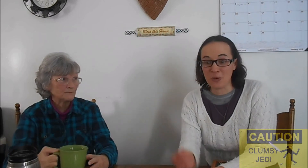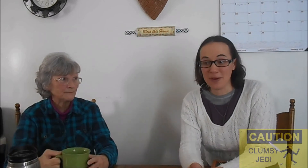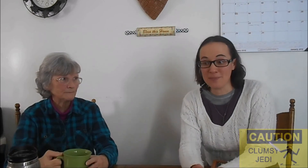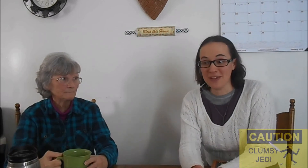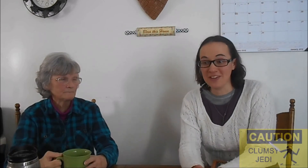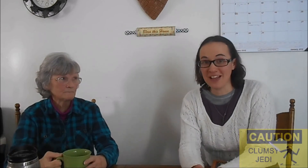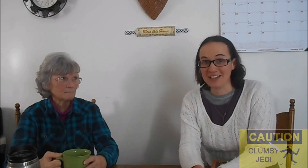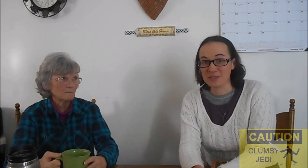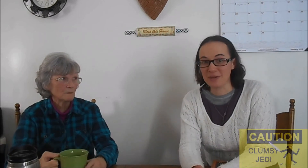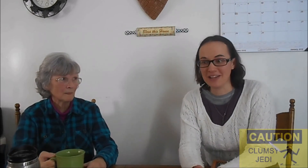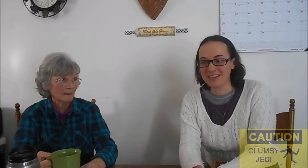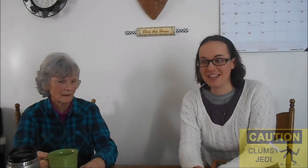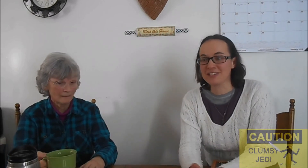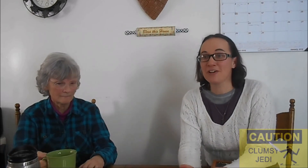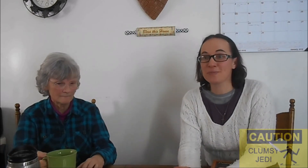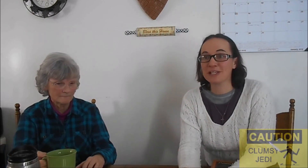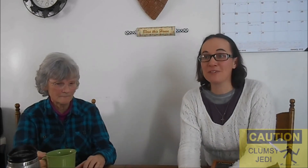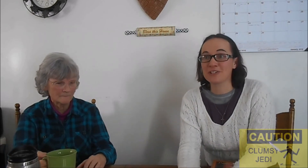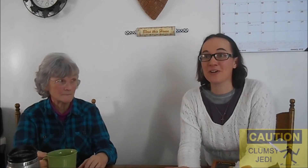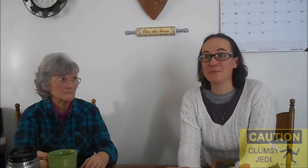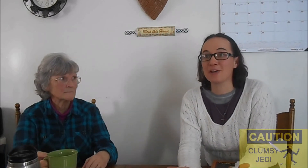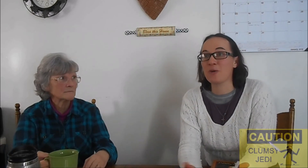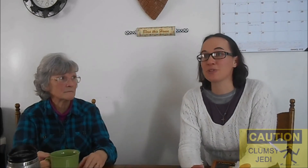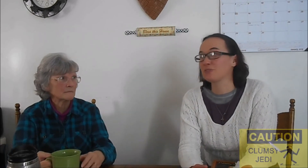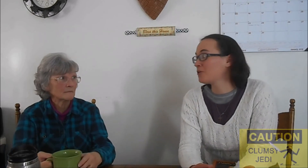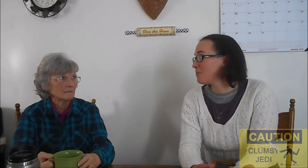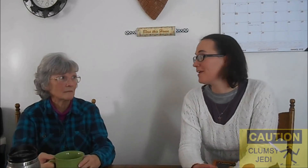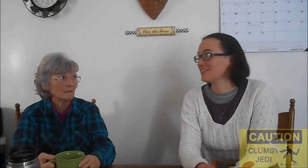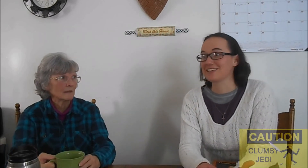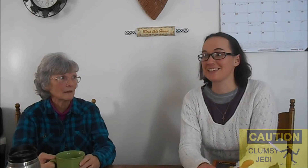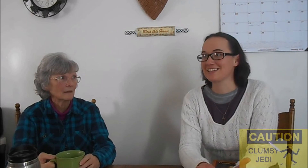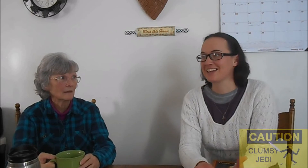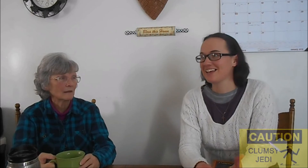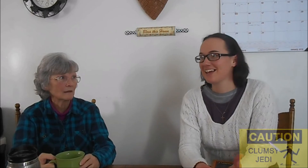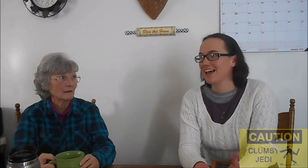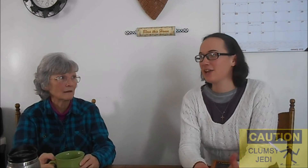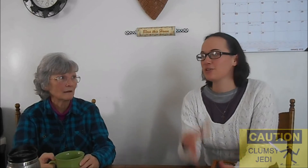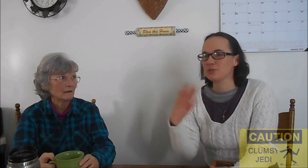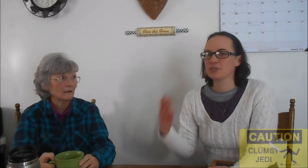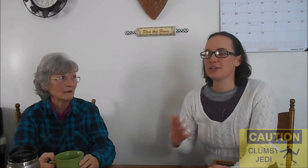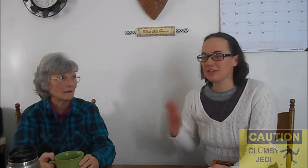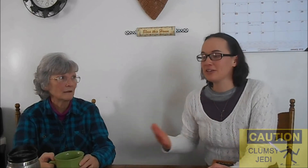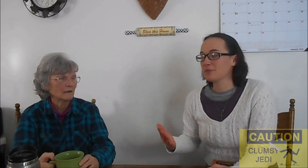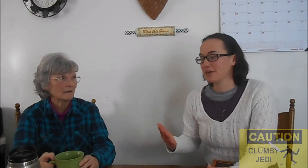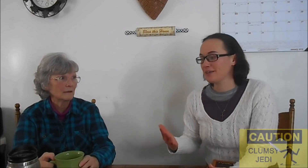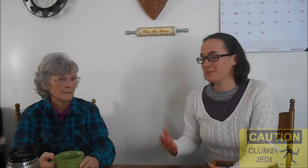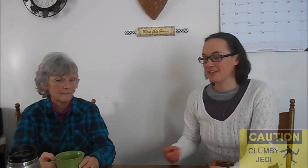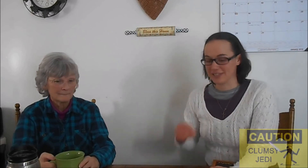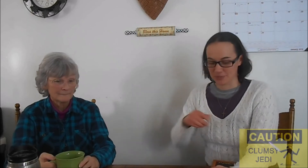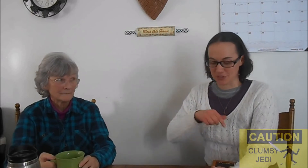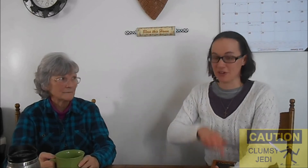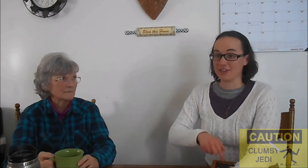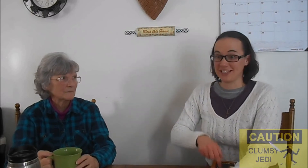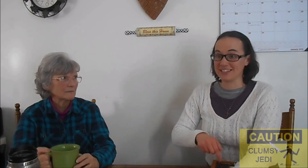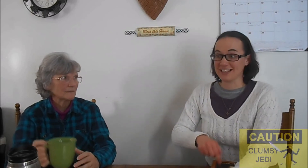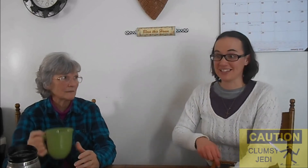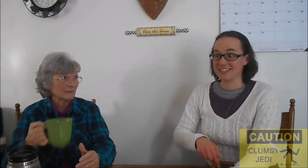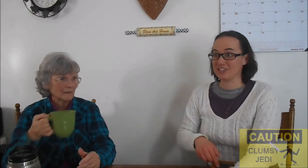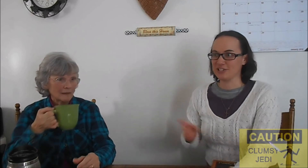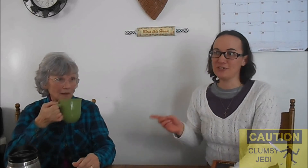quite a bit in the last month. It's hard to believe it's already been almost a full month since... I know she was learning a little bit. But since we started these lessons, she's